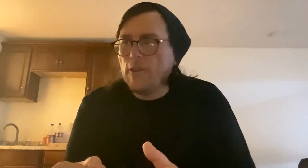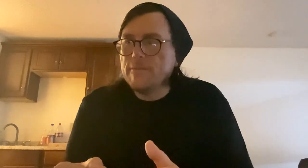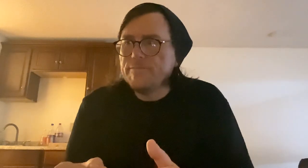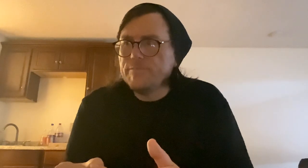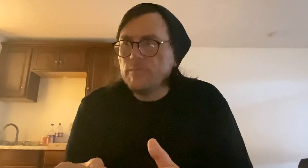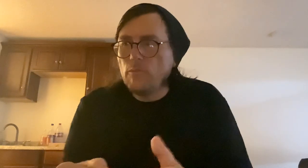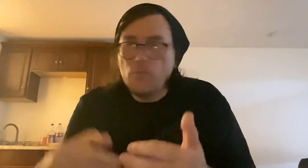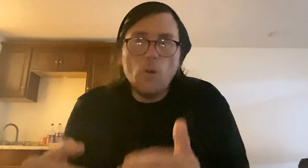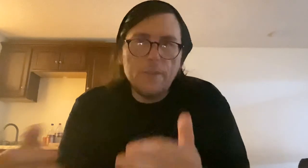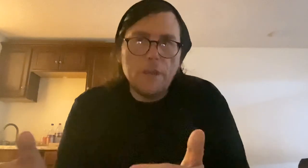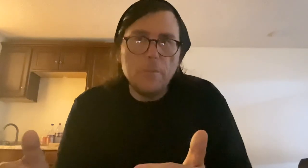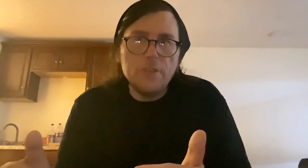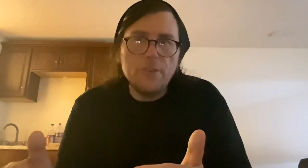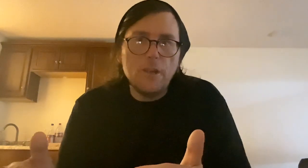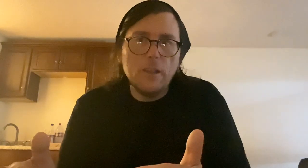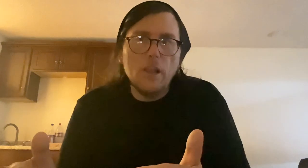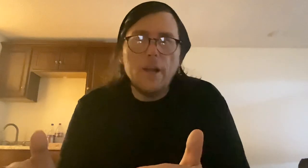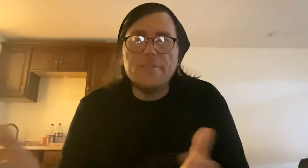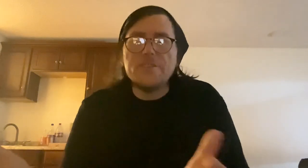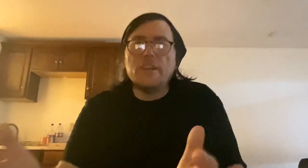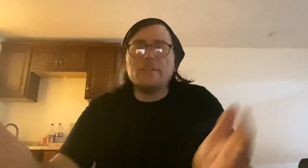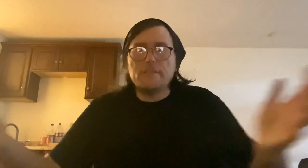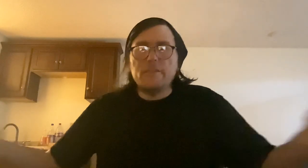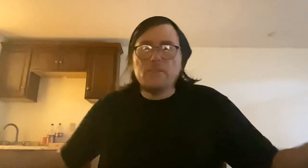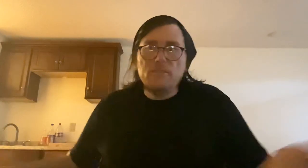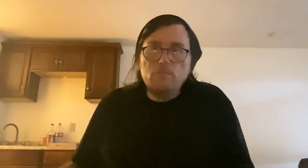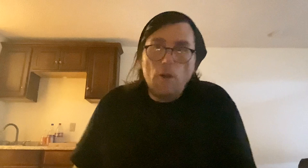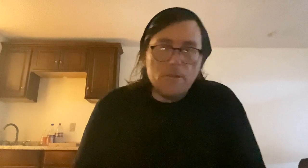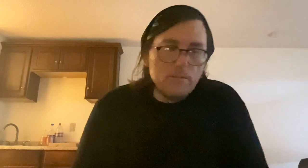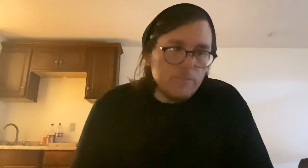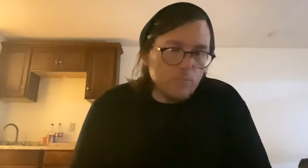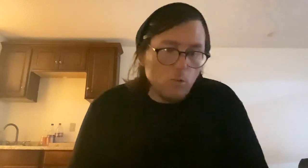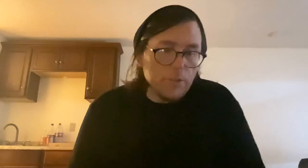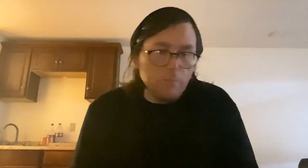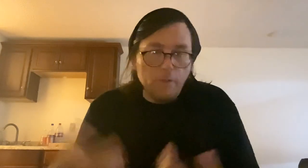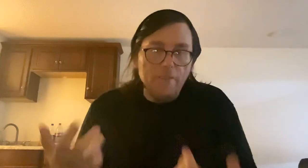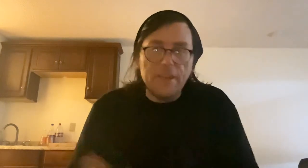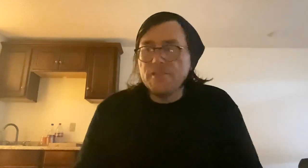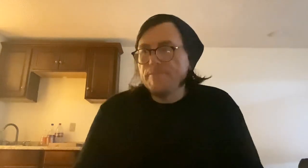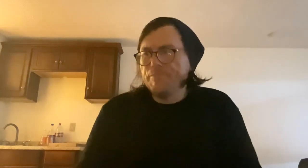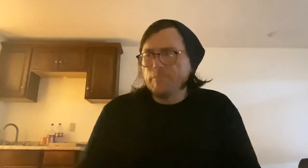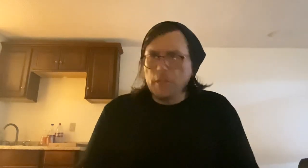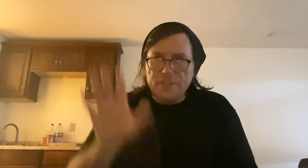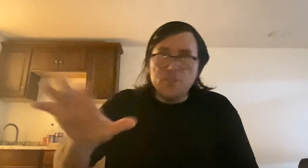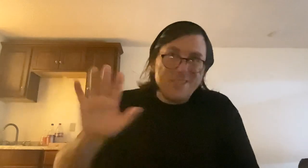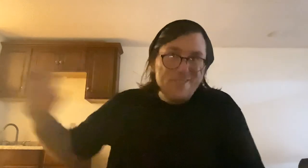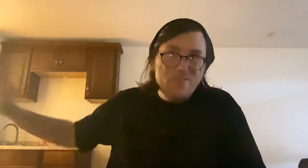you want to be able to do it online and see the wider world of this. But I suggest doing